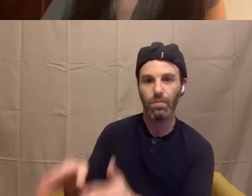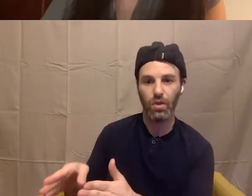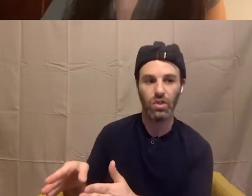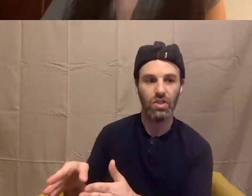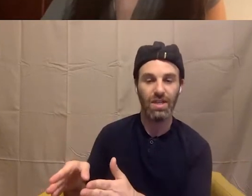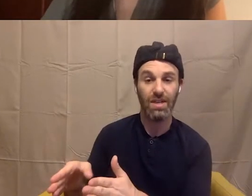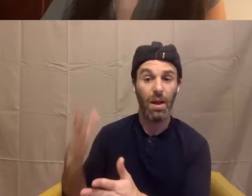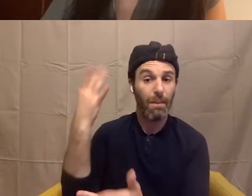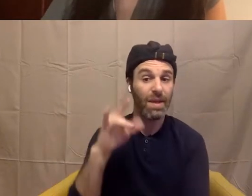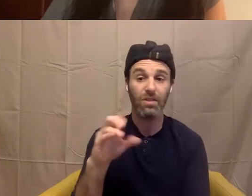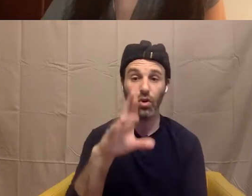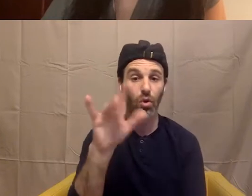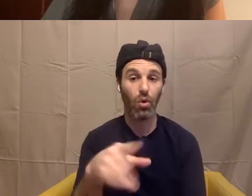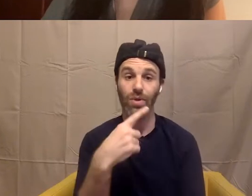well, it's so common.